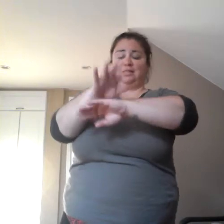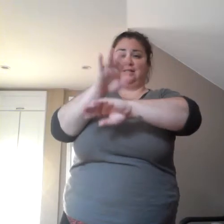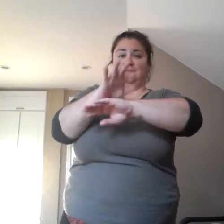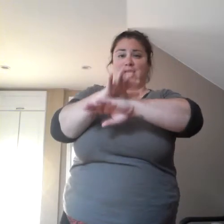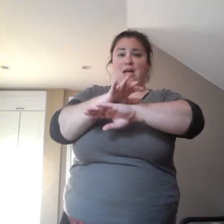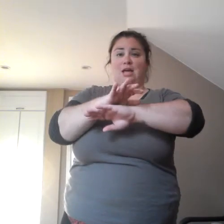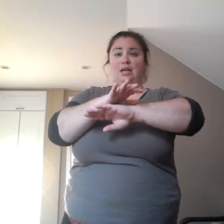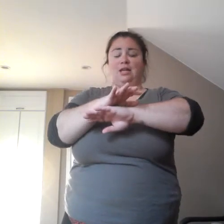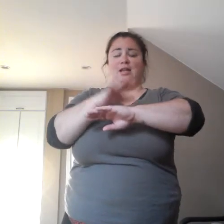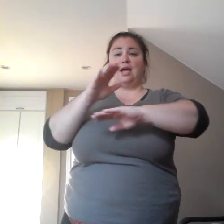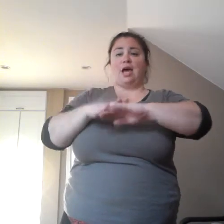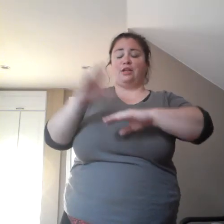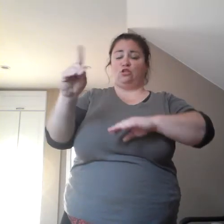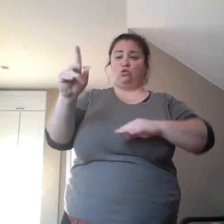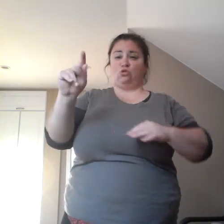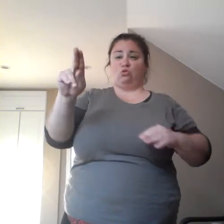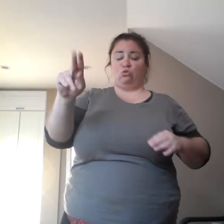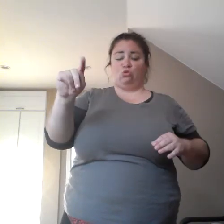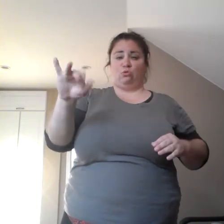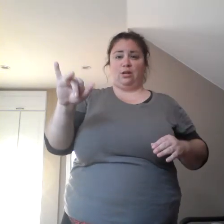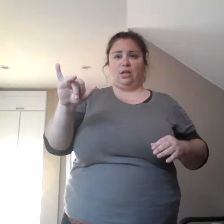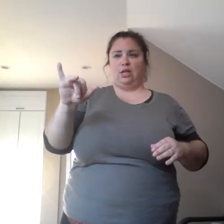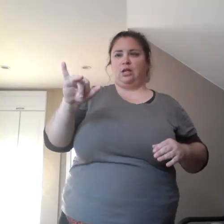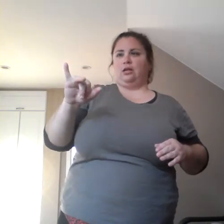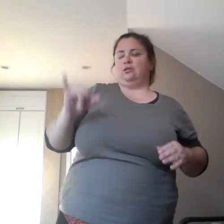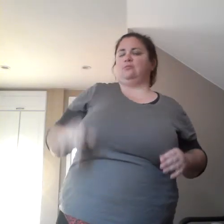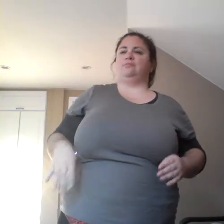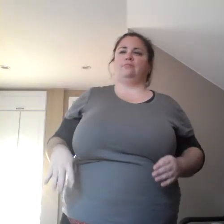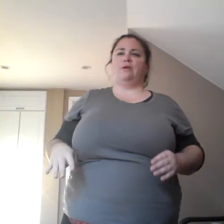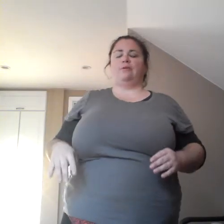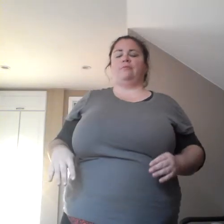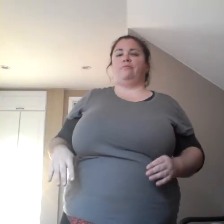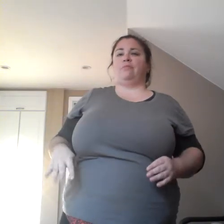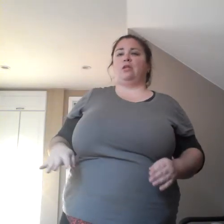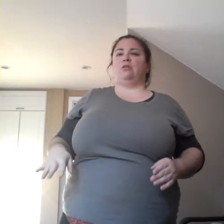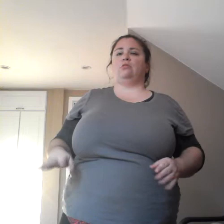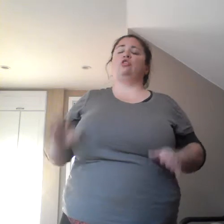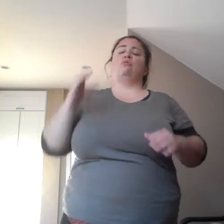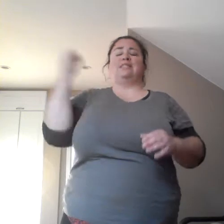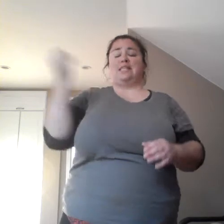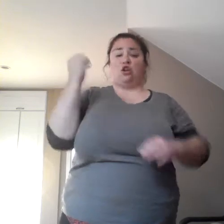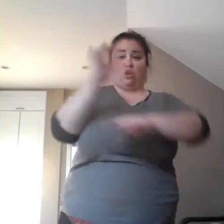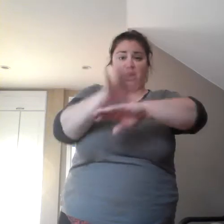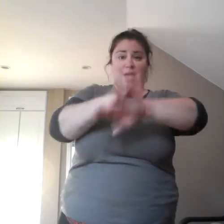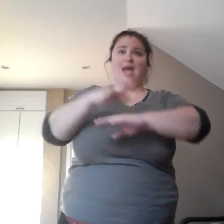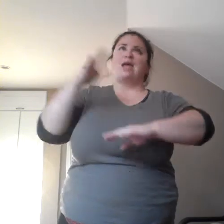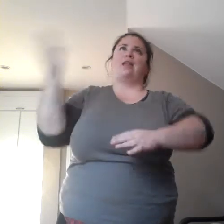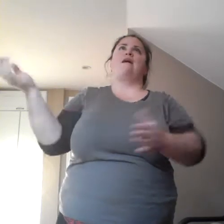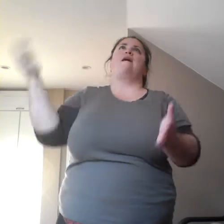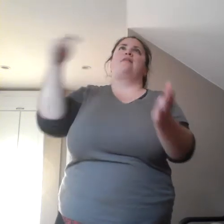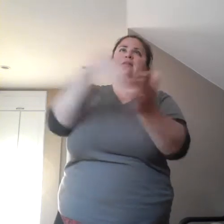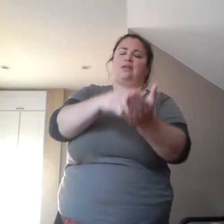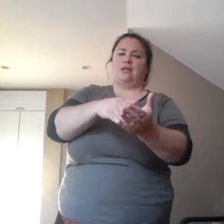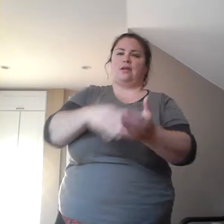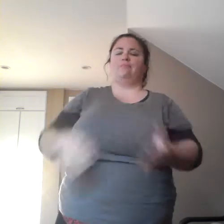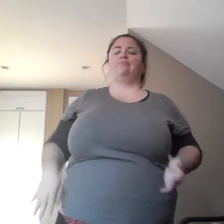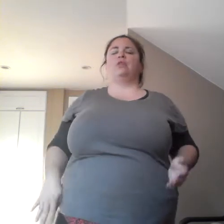And, um, I got a call because there's a, a guy upset in the lobby, um,